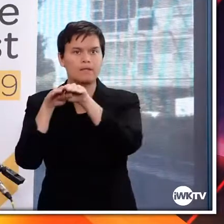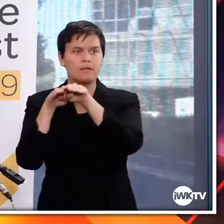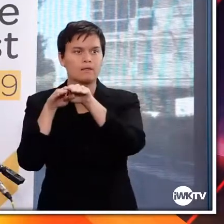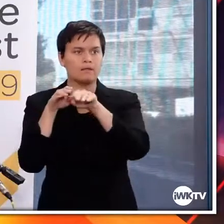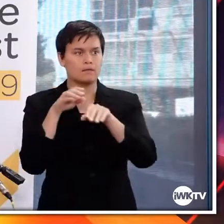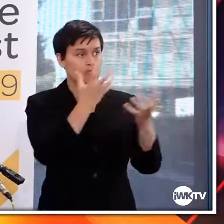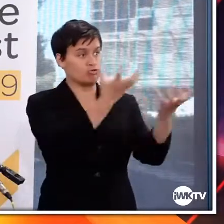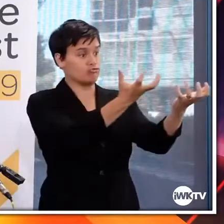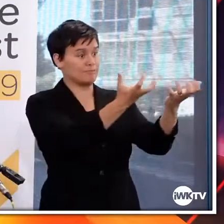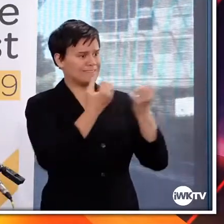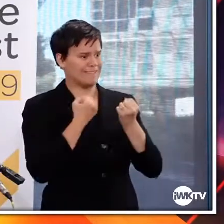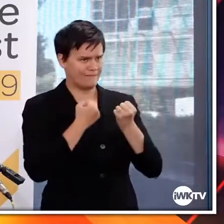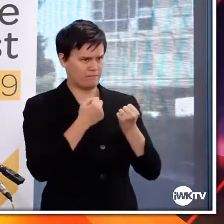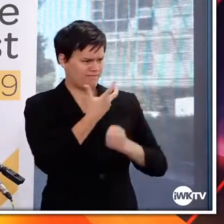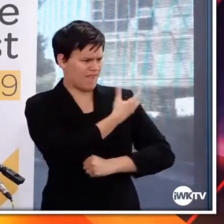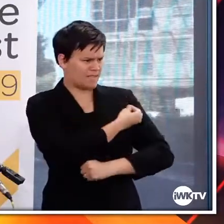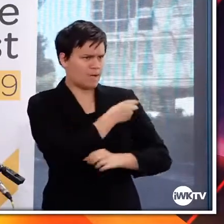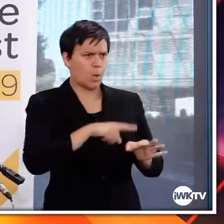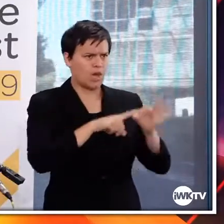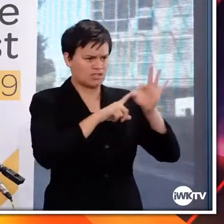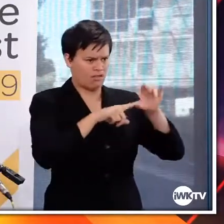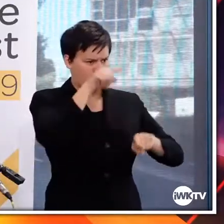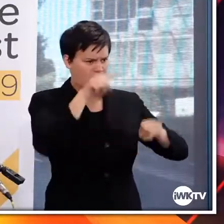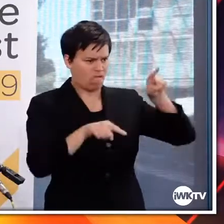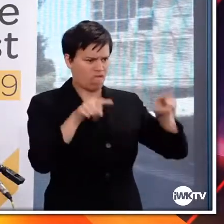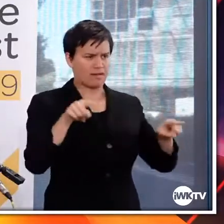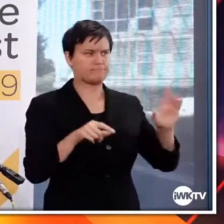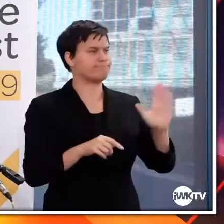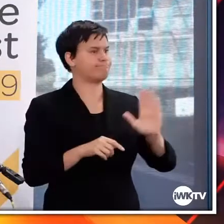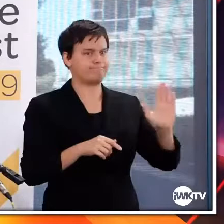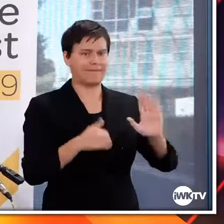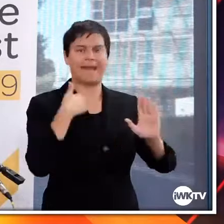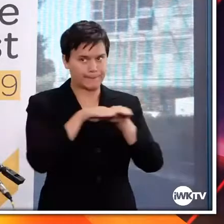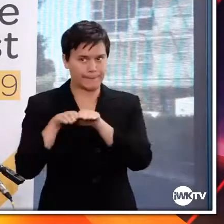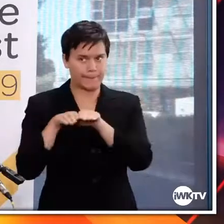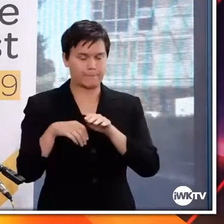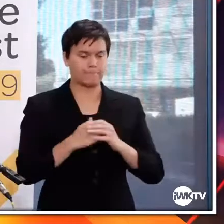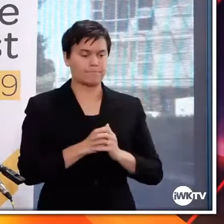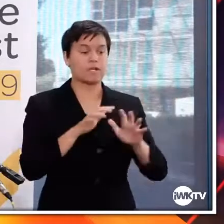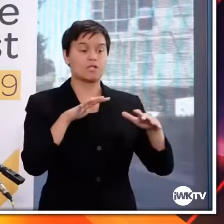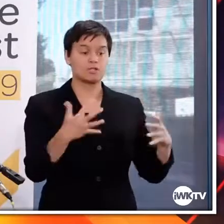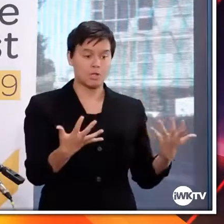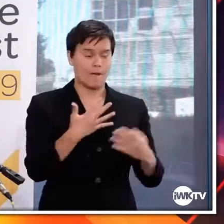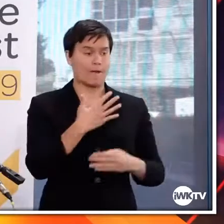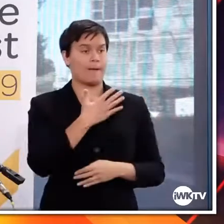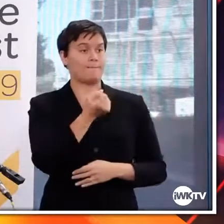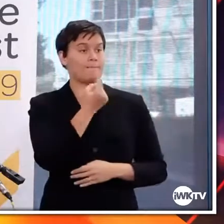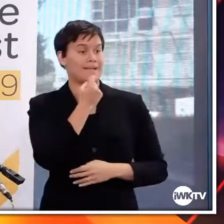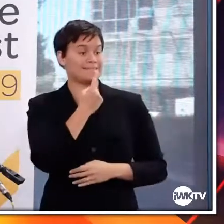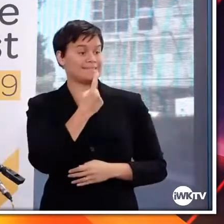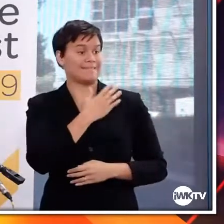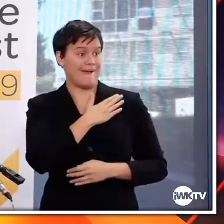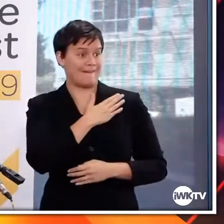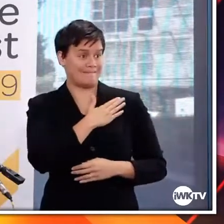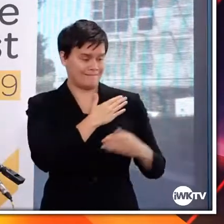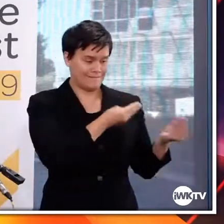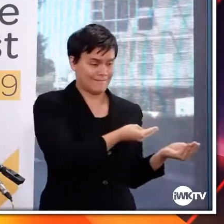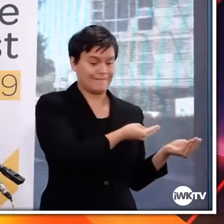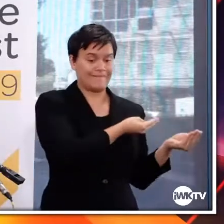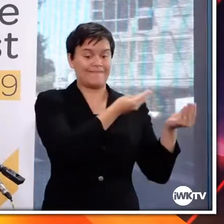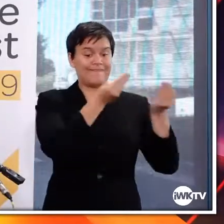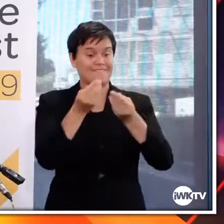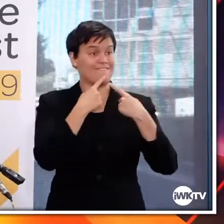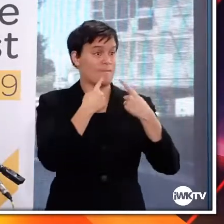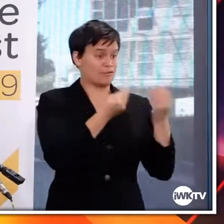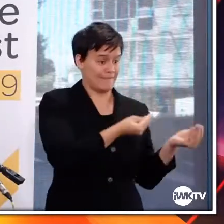New Zealand is manufactured to a really high quality, and that's very important. So Medsafe sent to the Medicines Assessment Advisory Committee